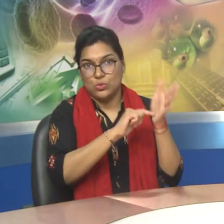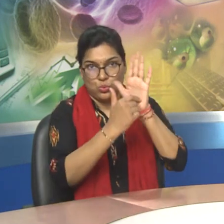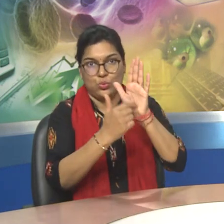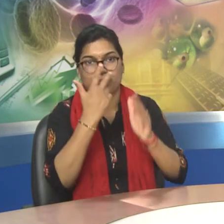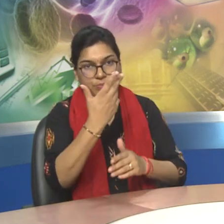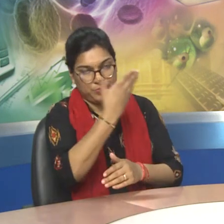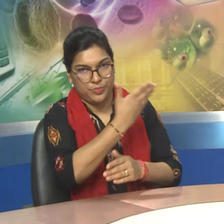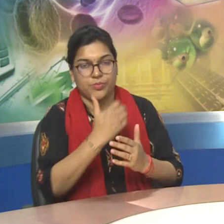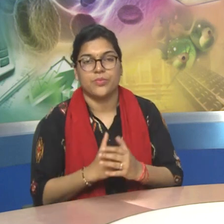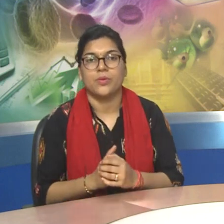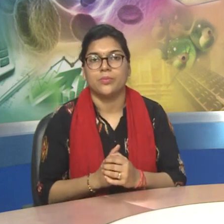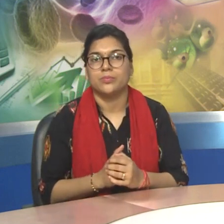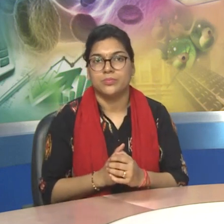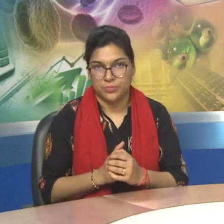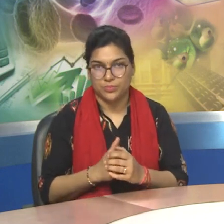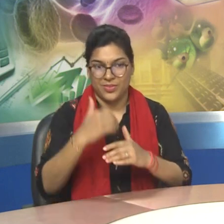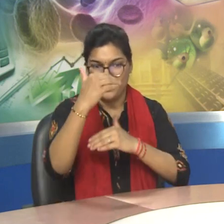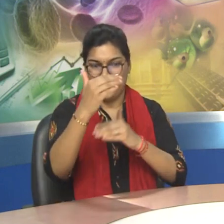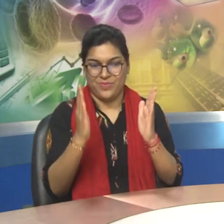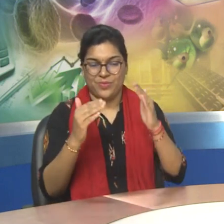Now there is an example which you can see on screen.